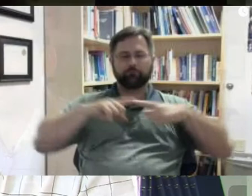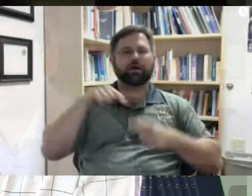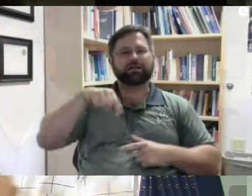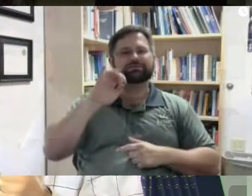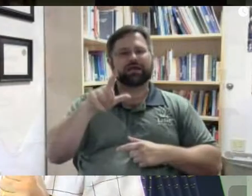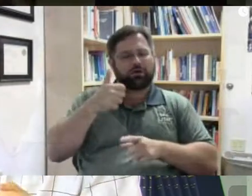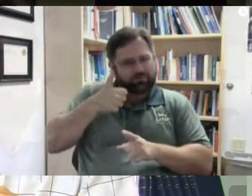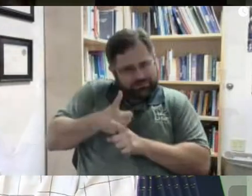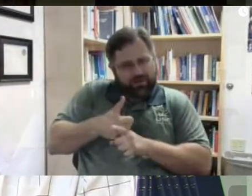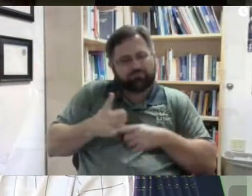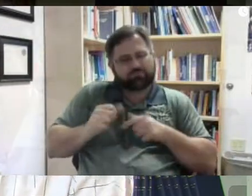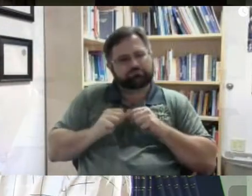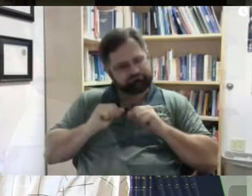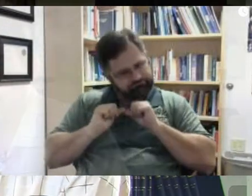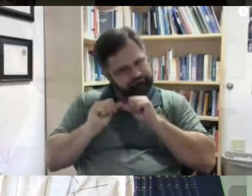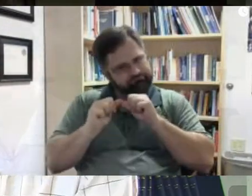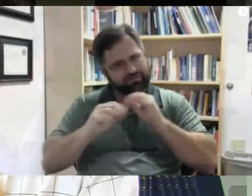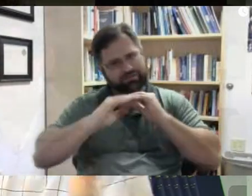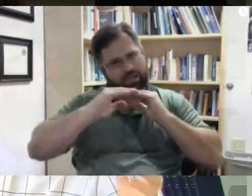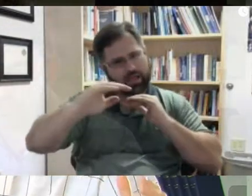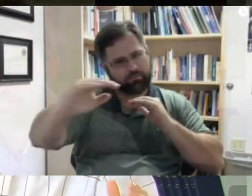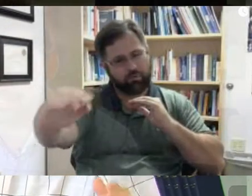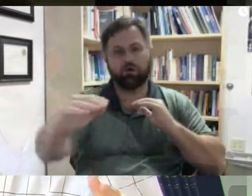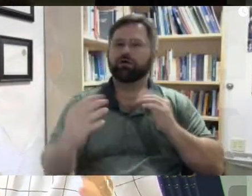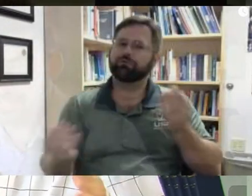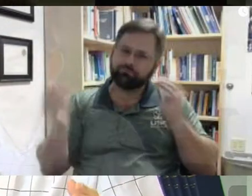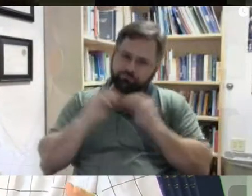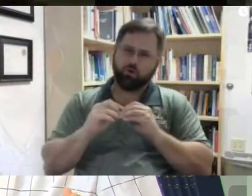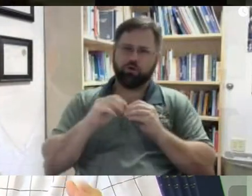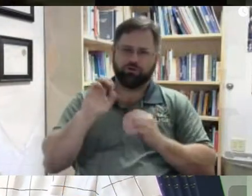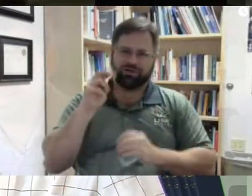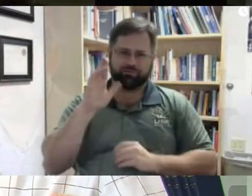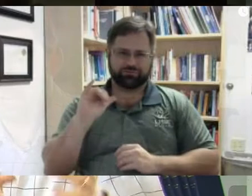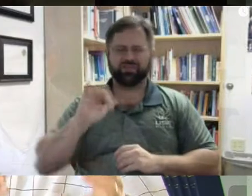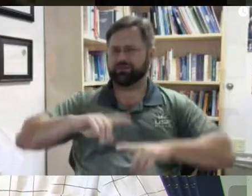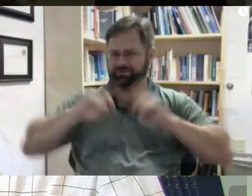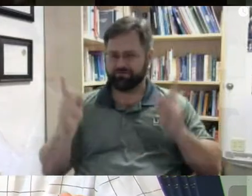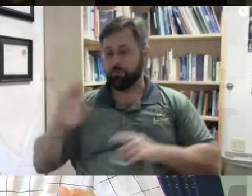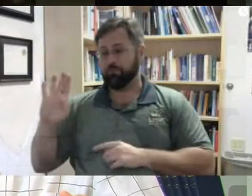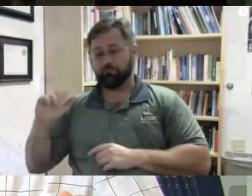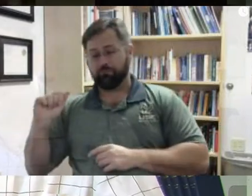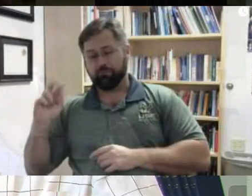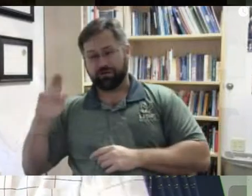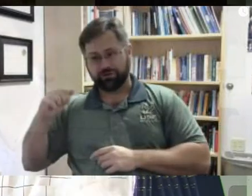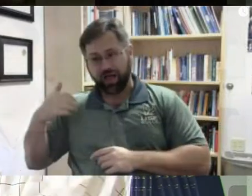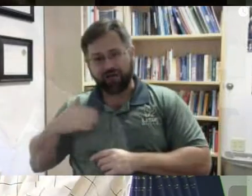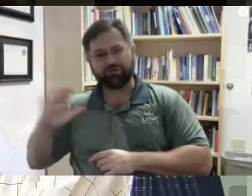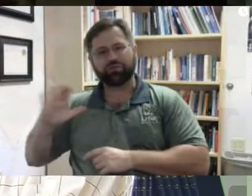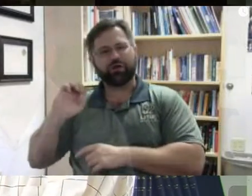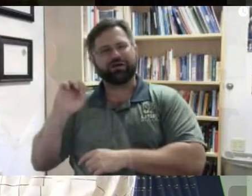and while having lots and lots of energy. So that's the difference, really, as I see it, between the bacteria, which are limited by energy, and the eukaryotes, which are